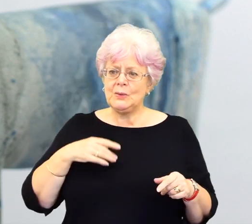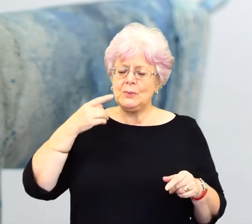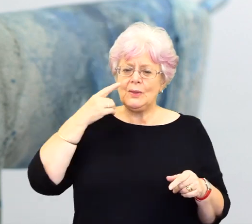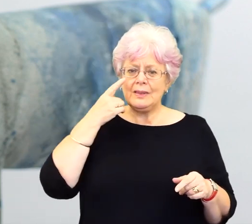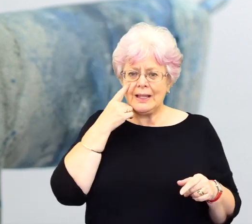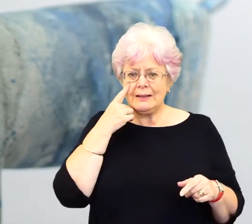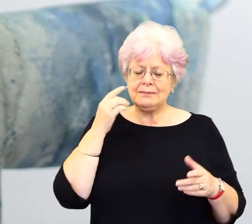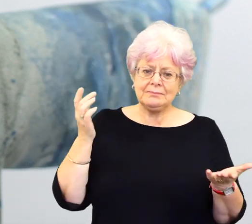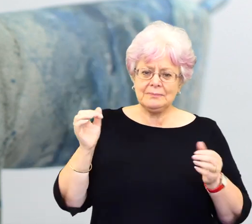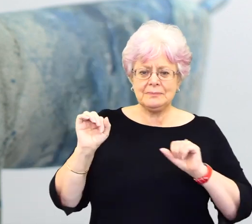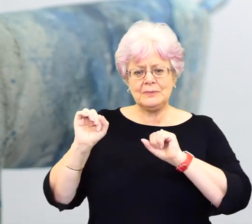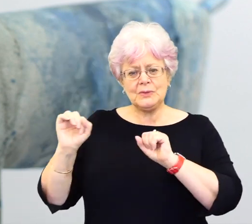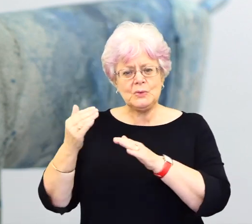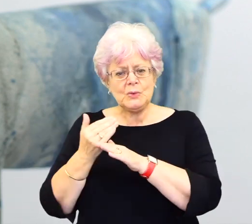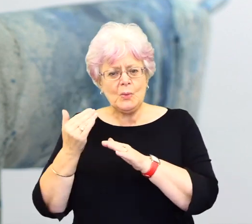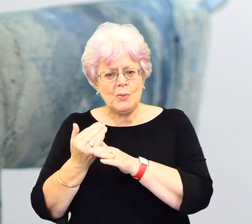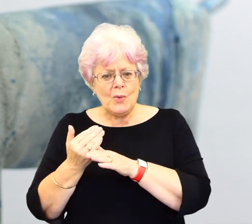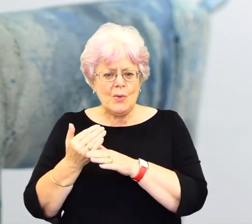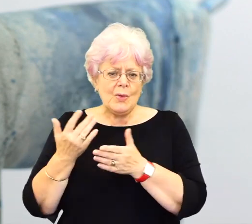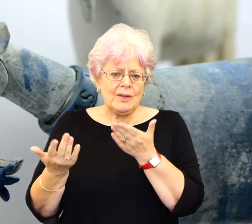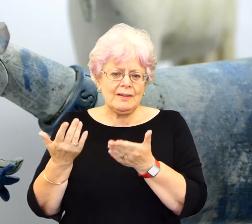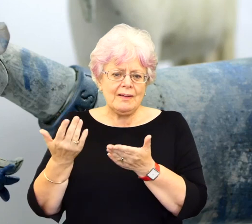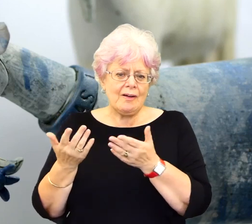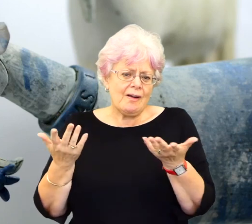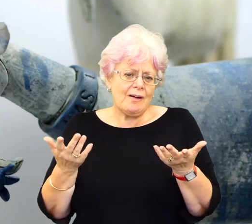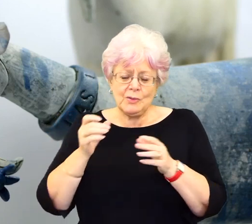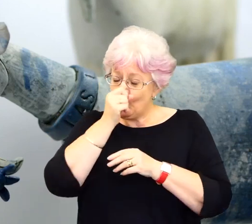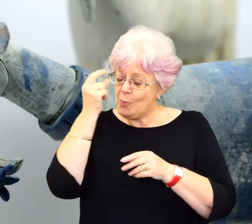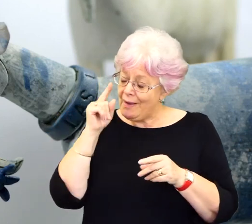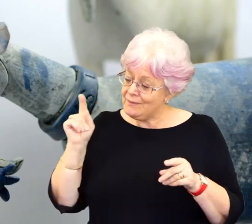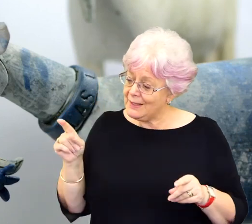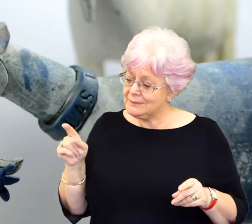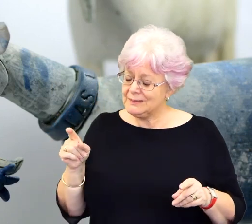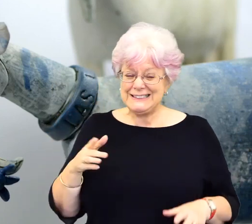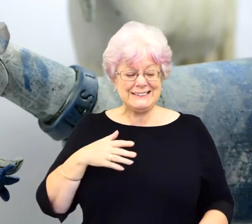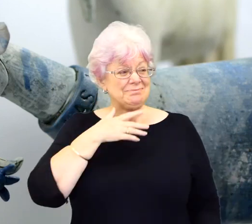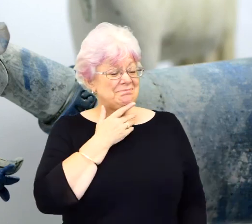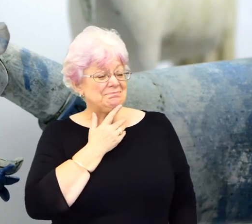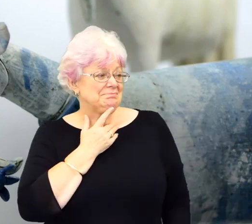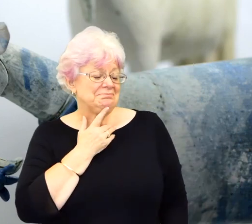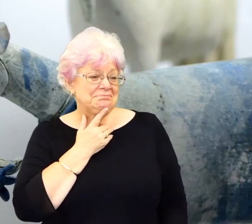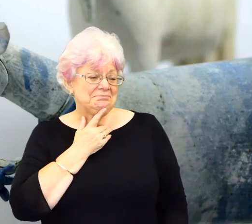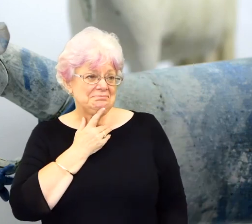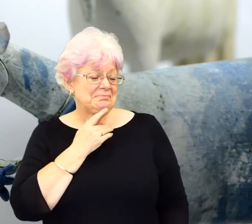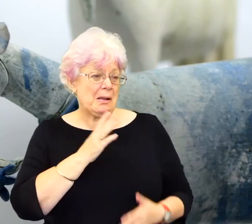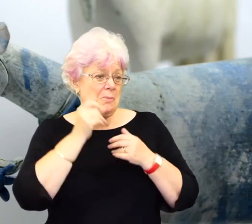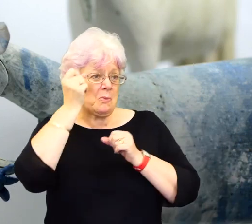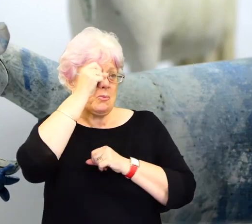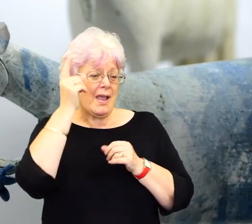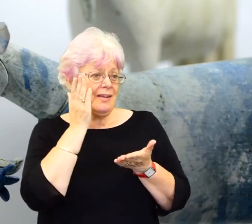that you bring to your work, that you're aware of, or you consider through your making, or? I don't think do, I don't do it consciously. No. I